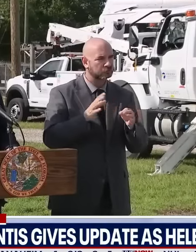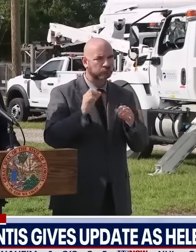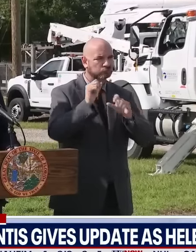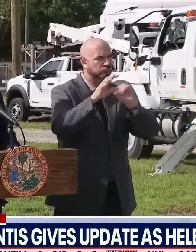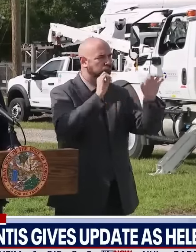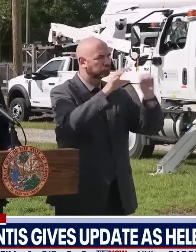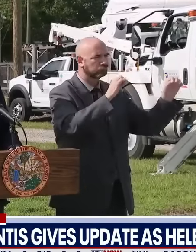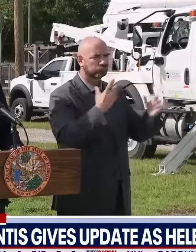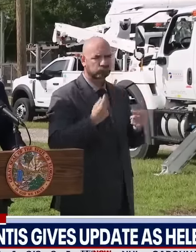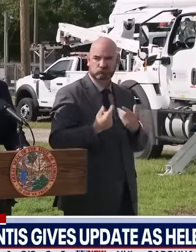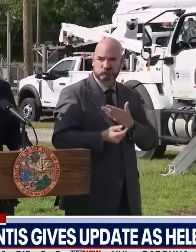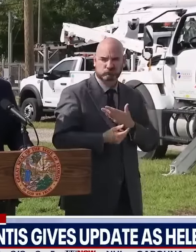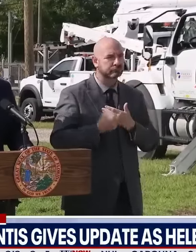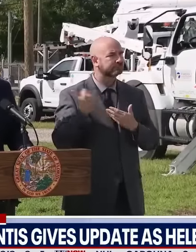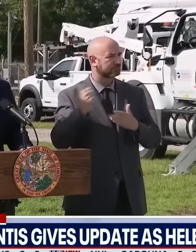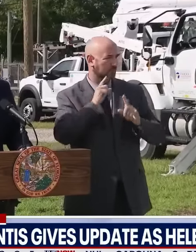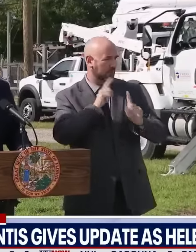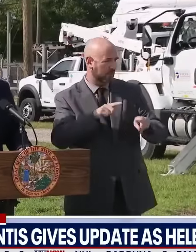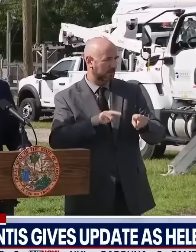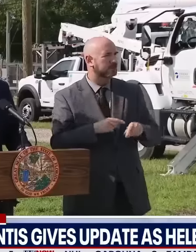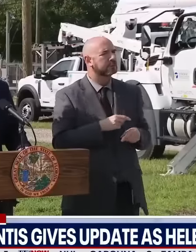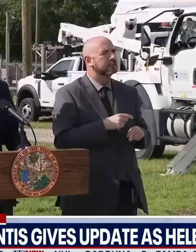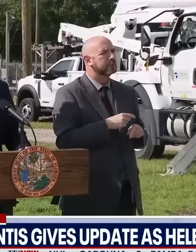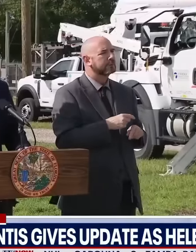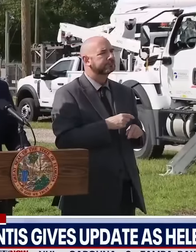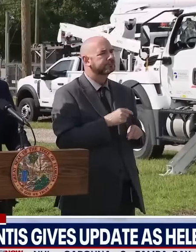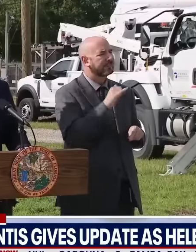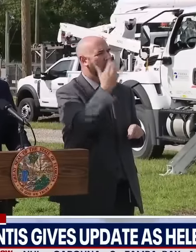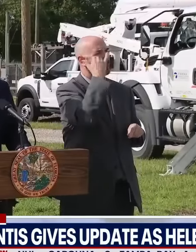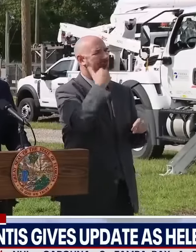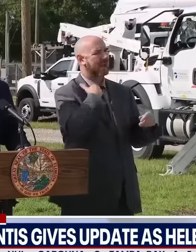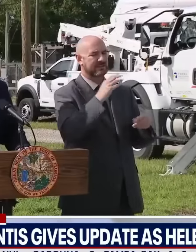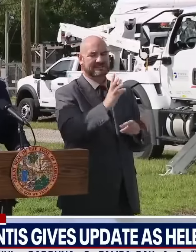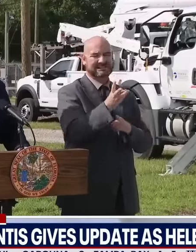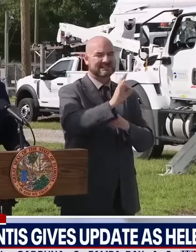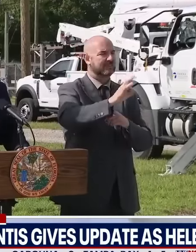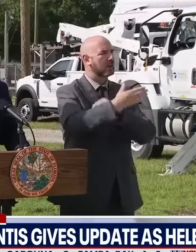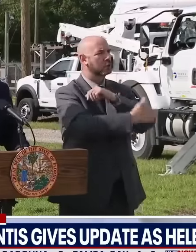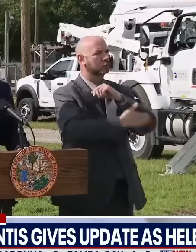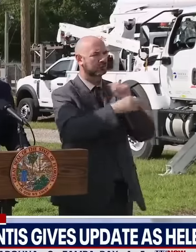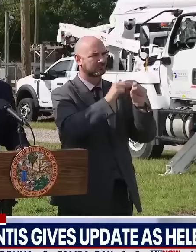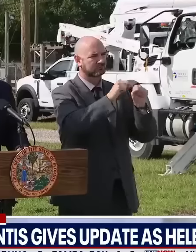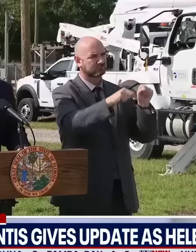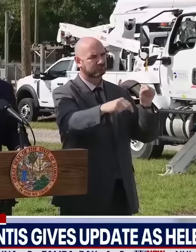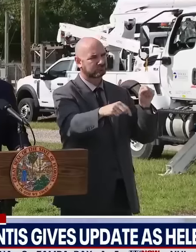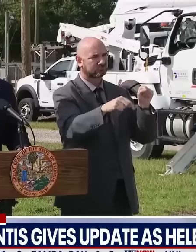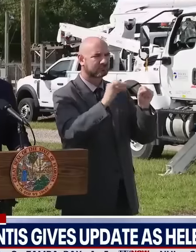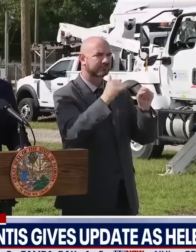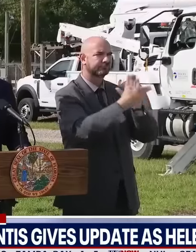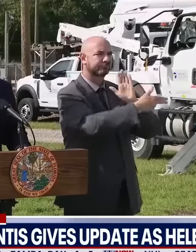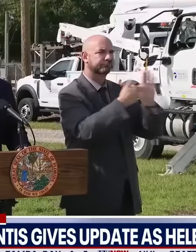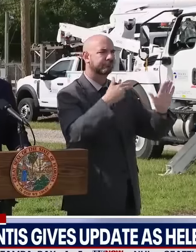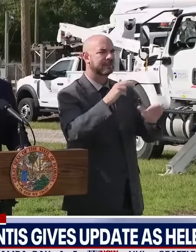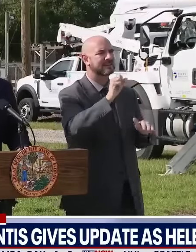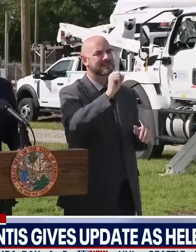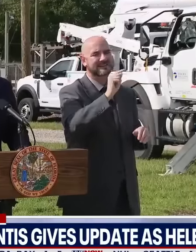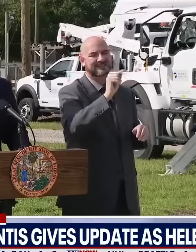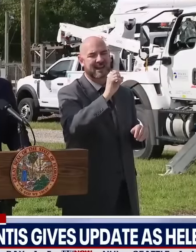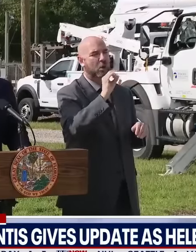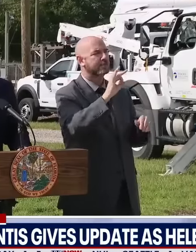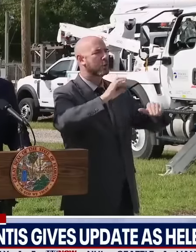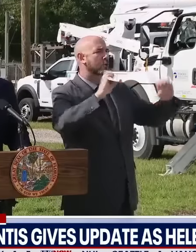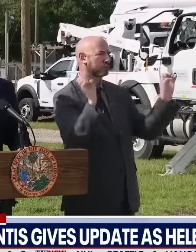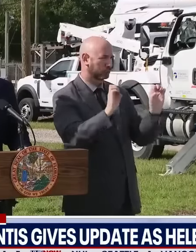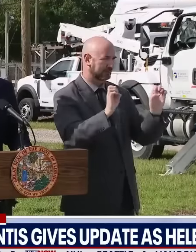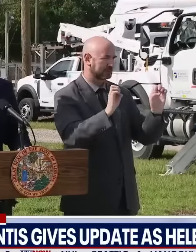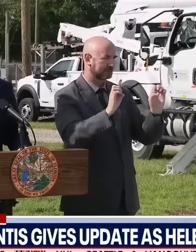state of emergency, because if you look at some of the areas far east of here, you're looking at even